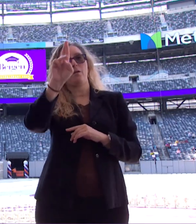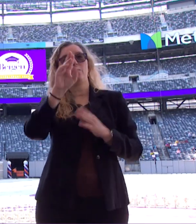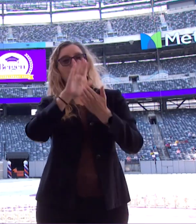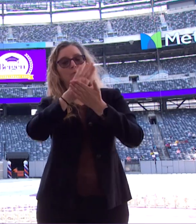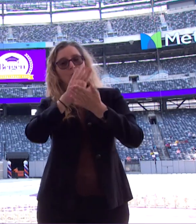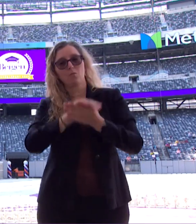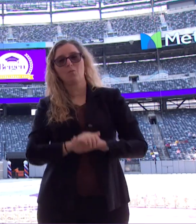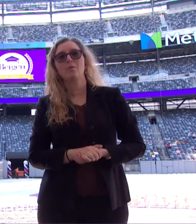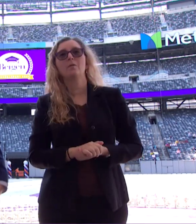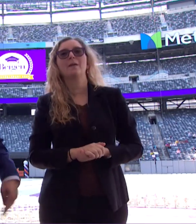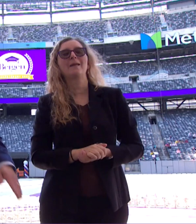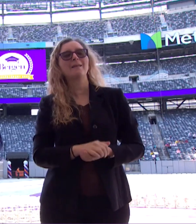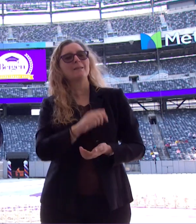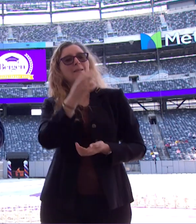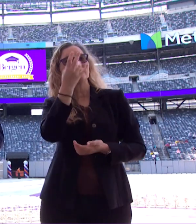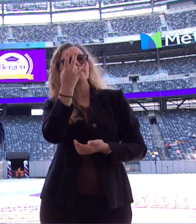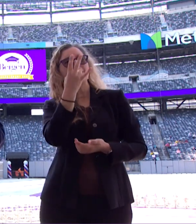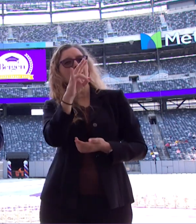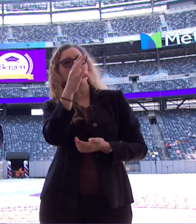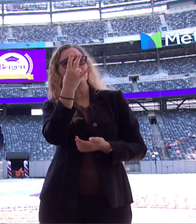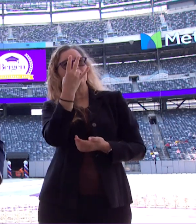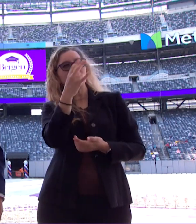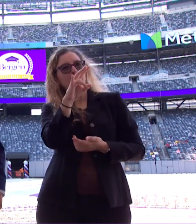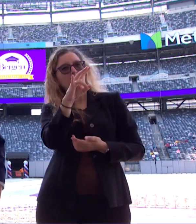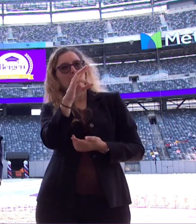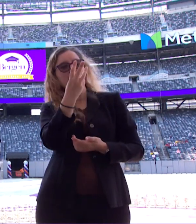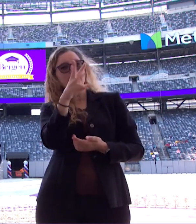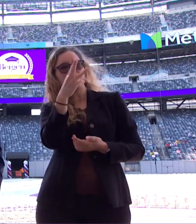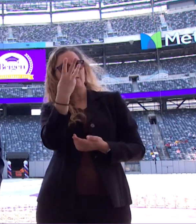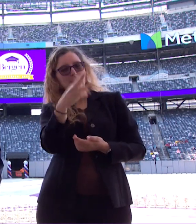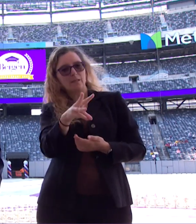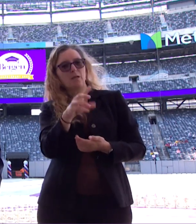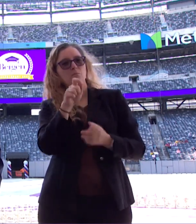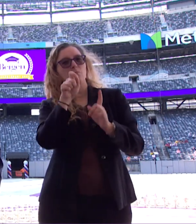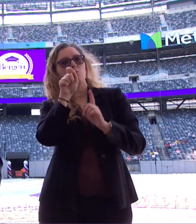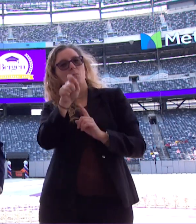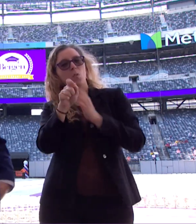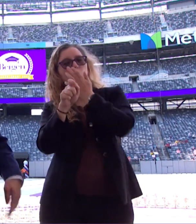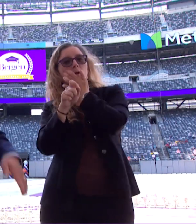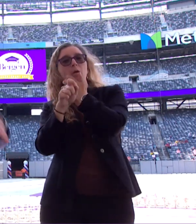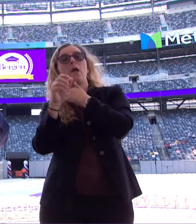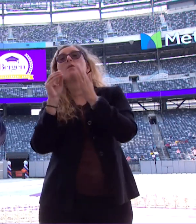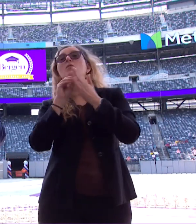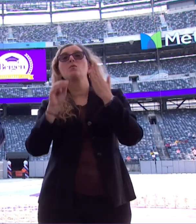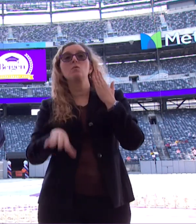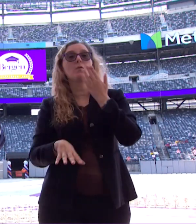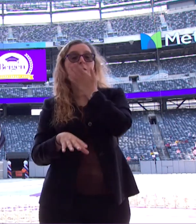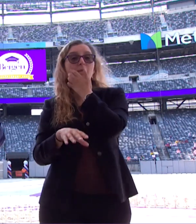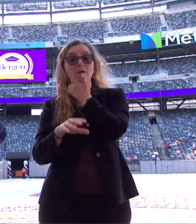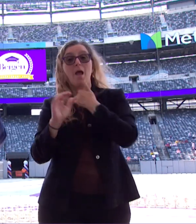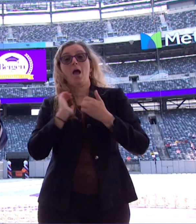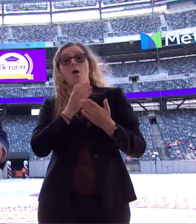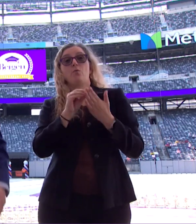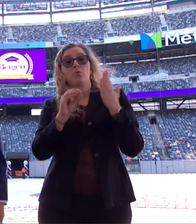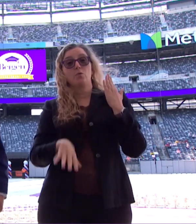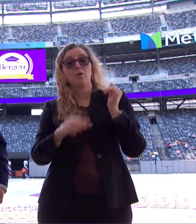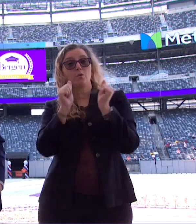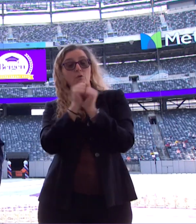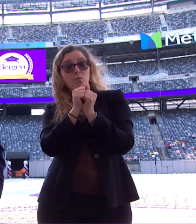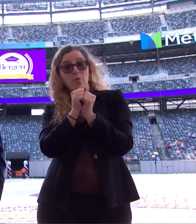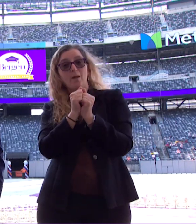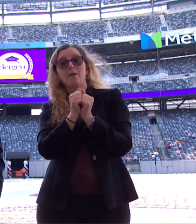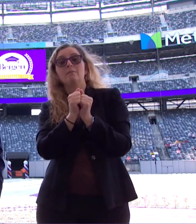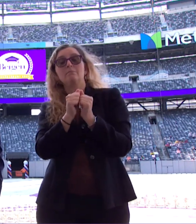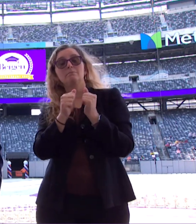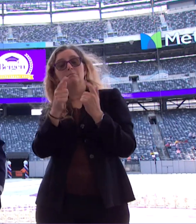16 Turning Point students. That is a terrific program for students with intellectual disabilities. They are graduating today as well with